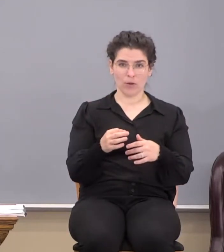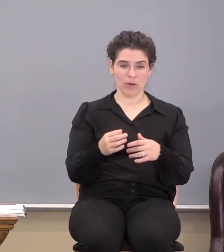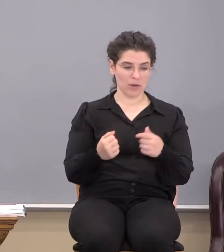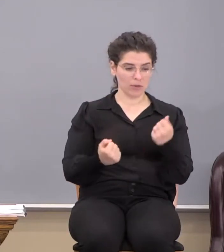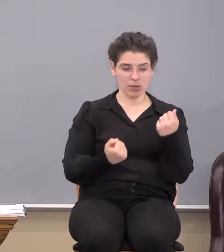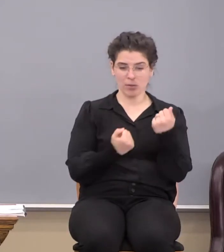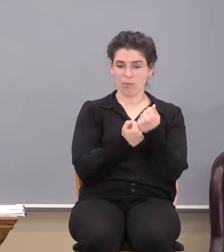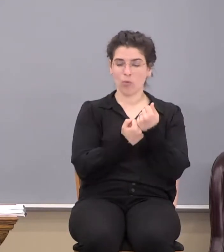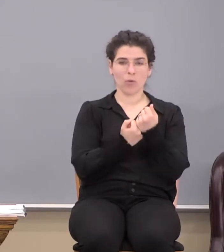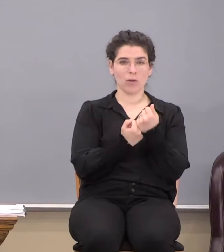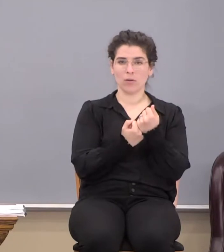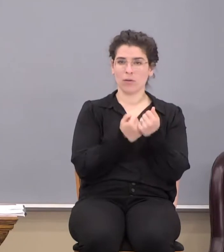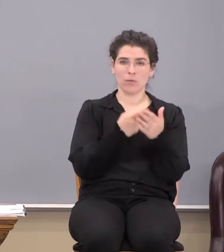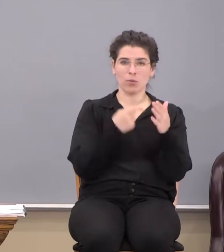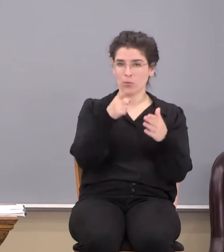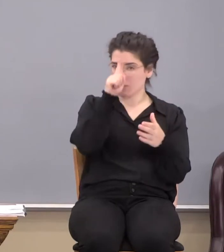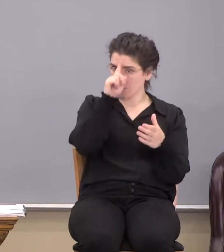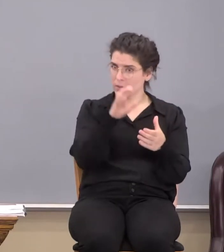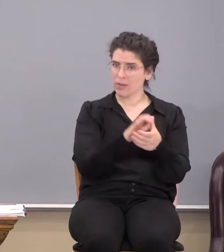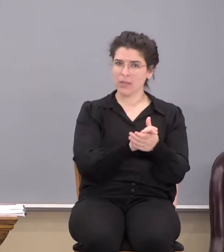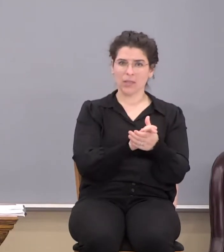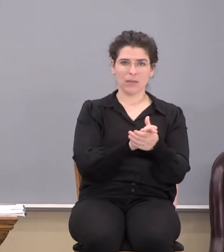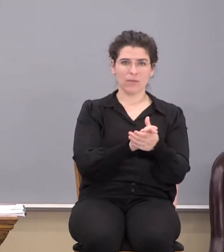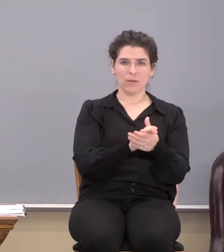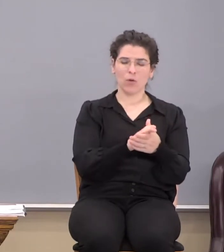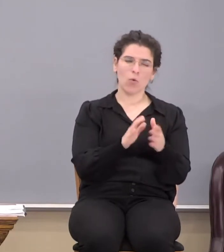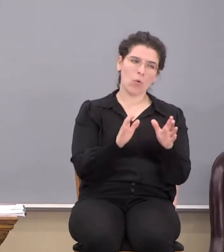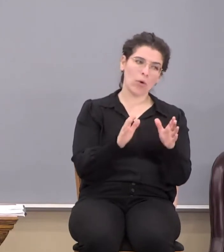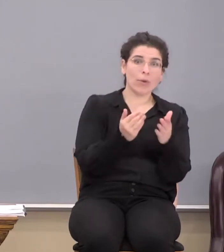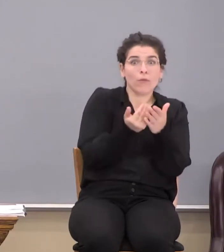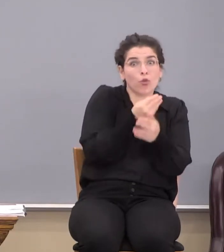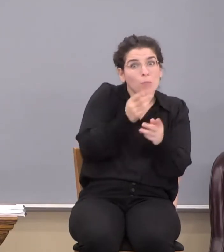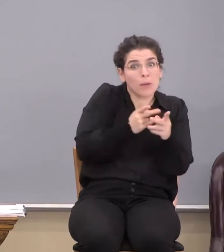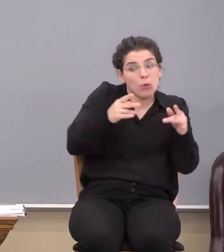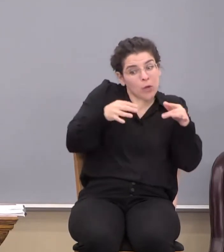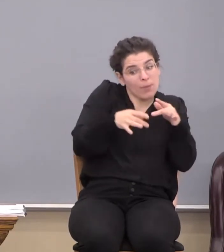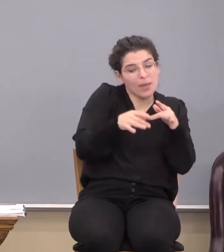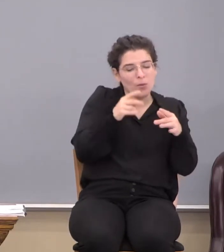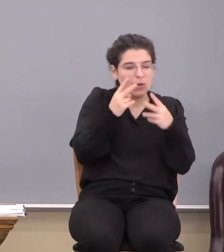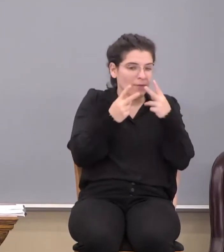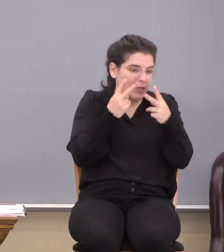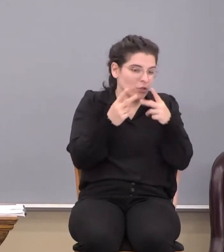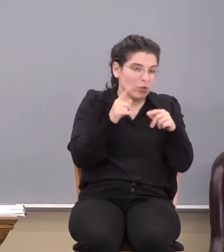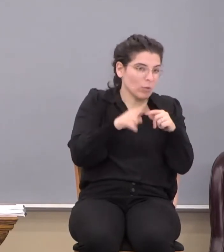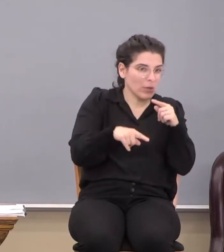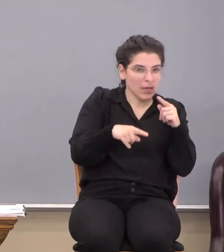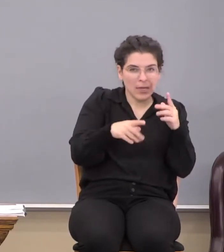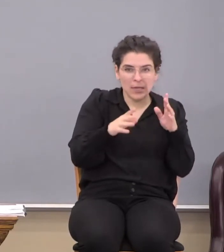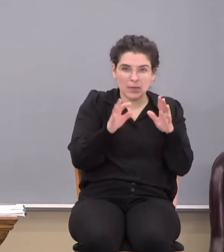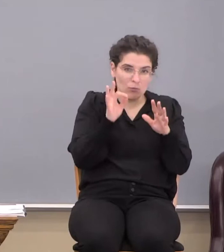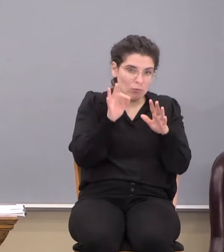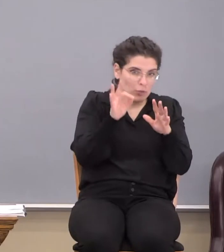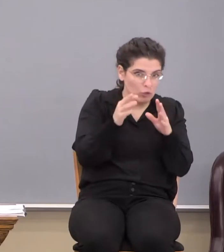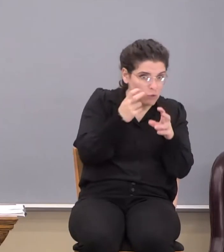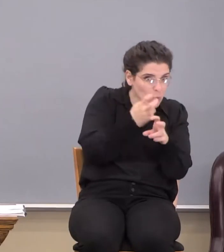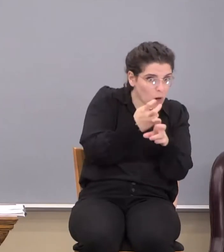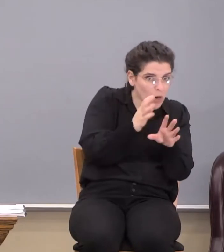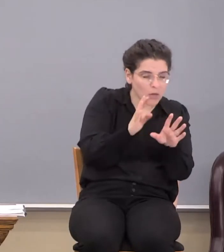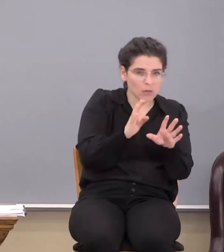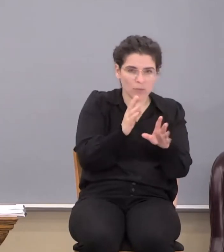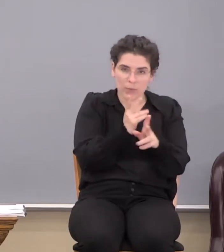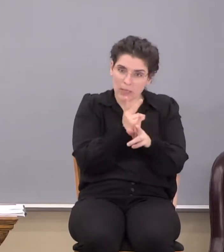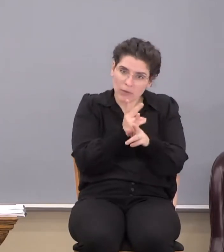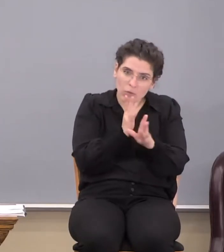believe, whether you're going to, well, we've got new people coming in. We've had, you visitors come, so you can't preach it too hard. Well,